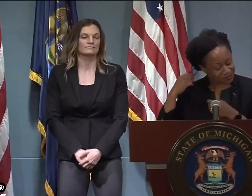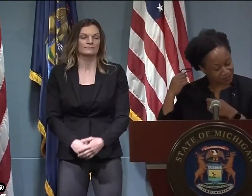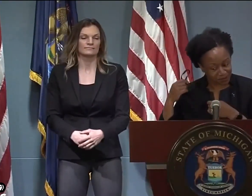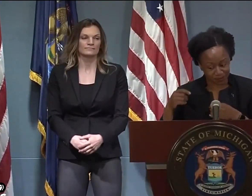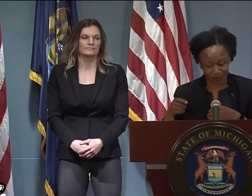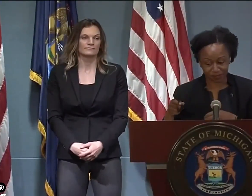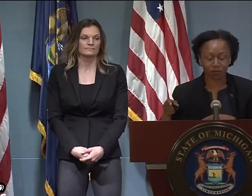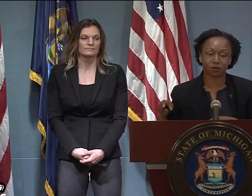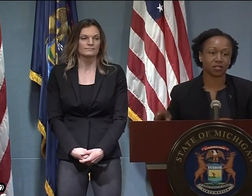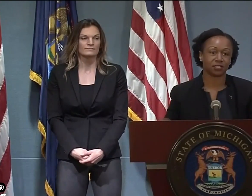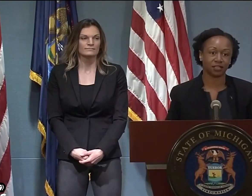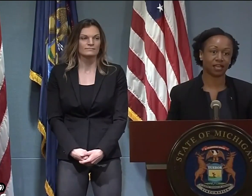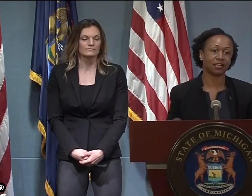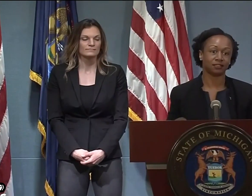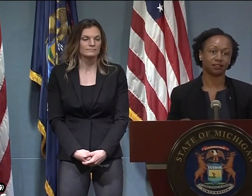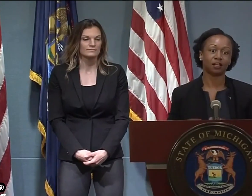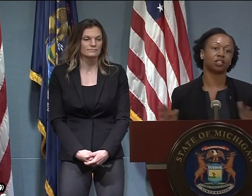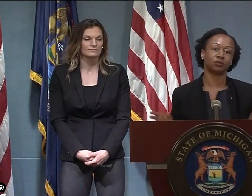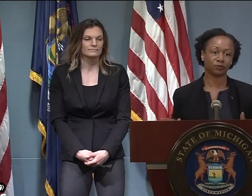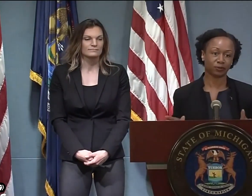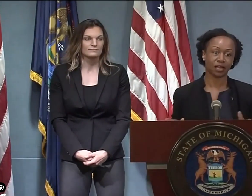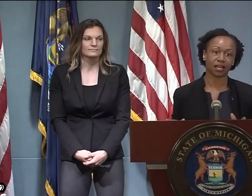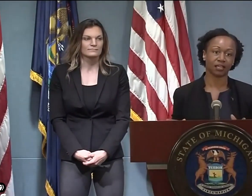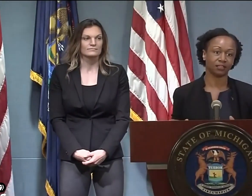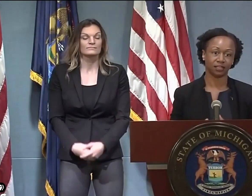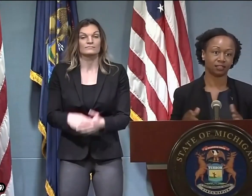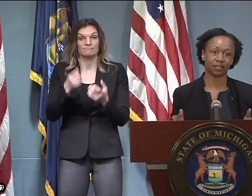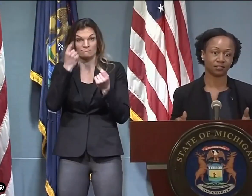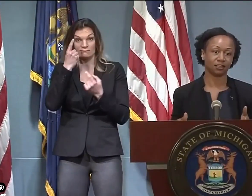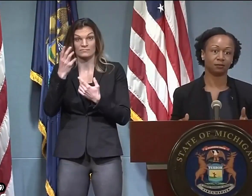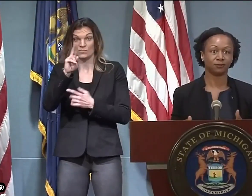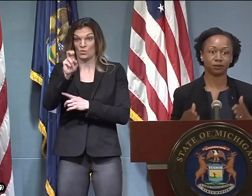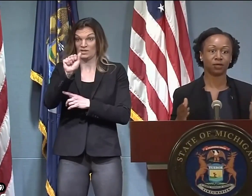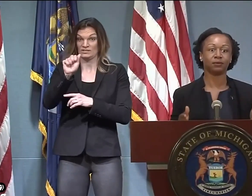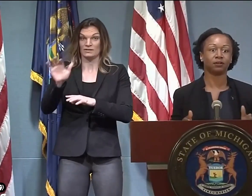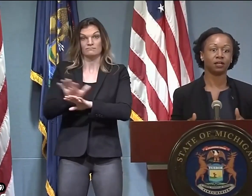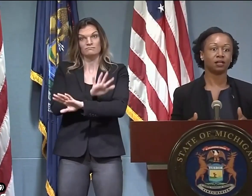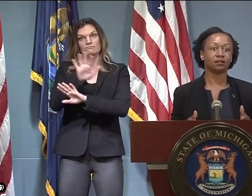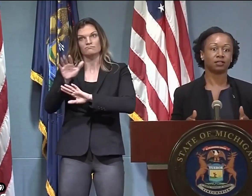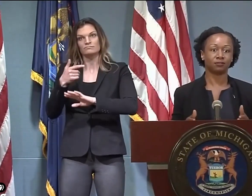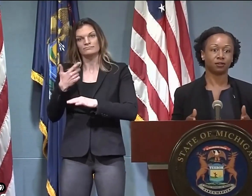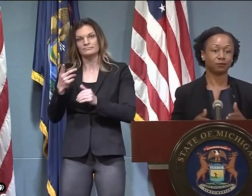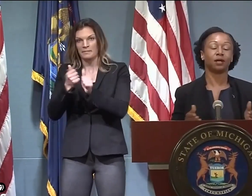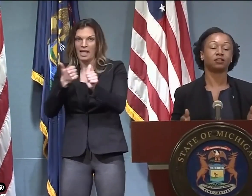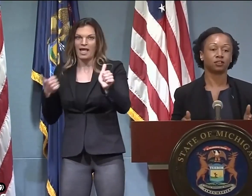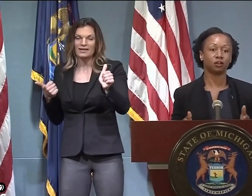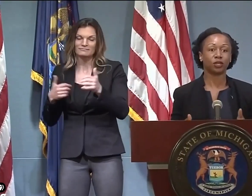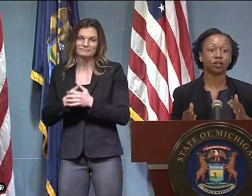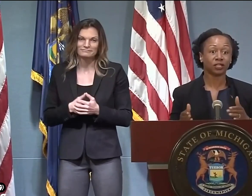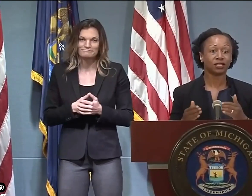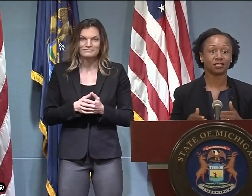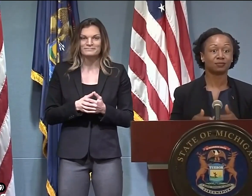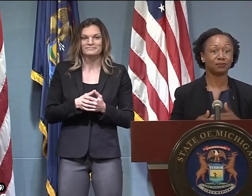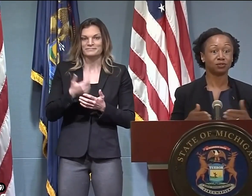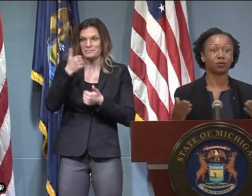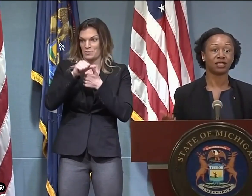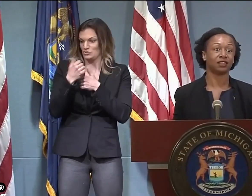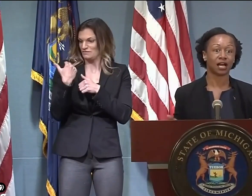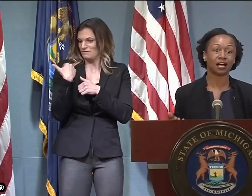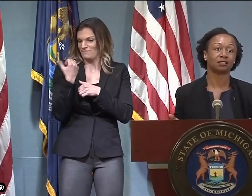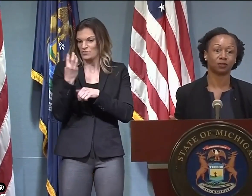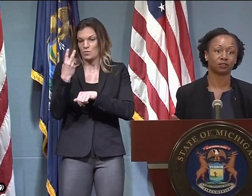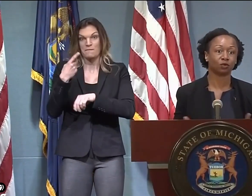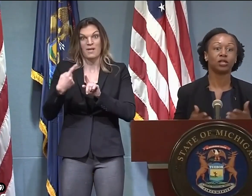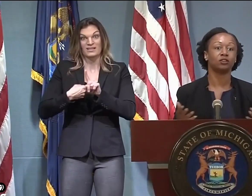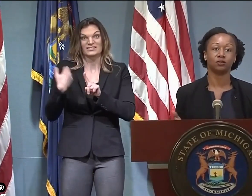Jane. Sure. So there's no question that as a country we were behind in getting testing up. If you remember several,